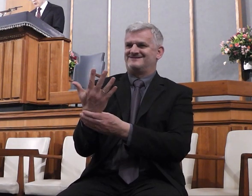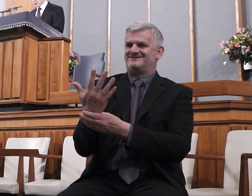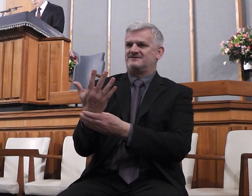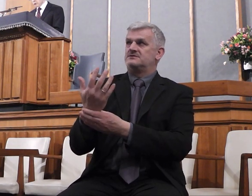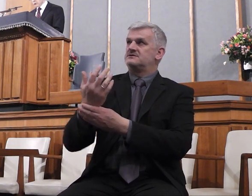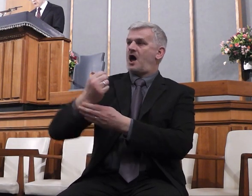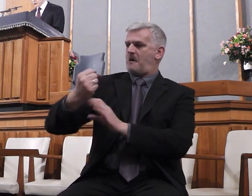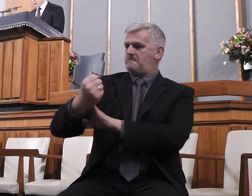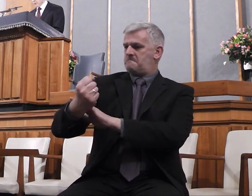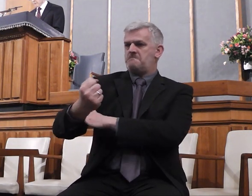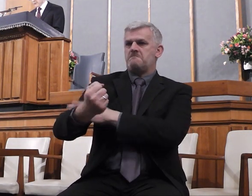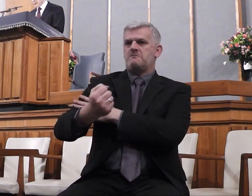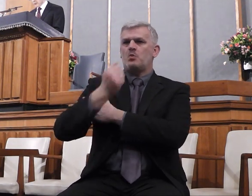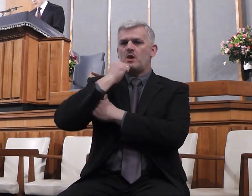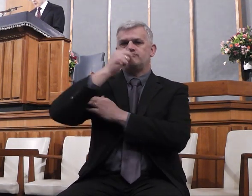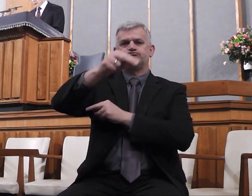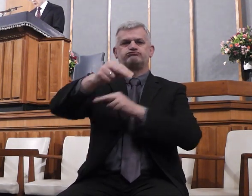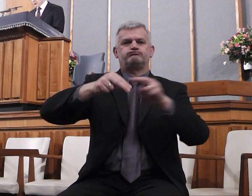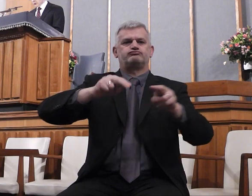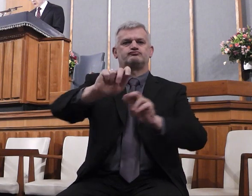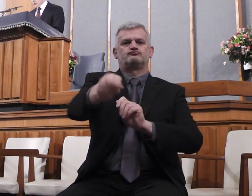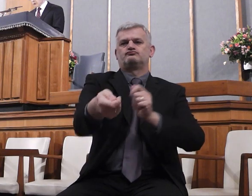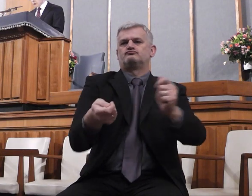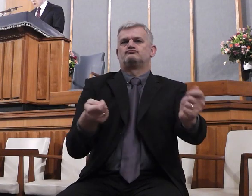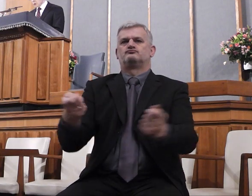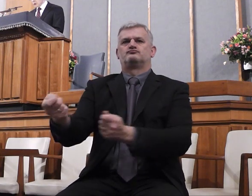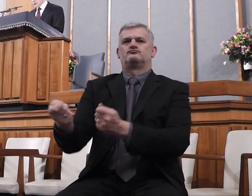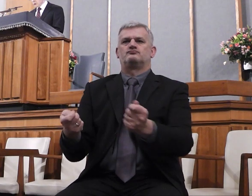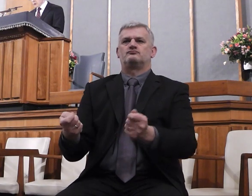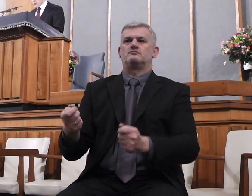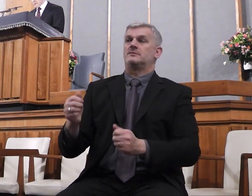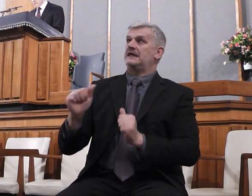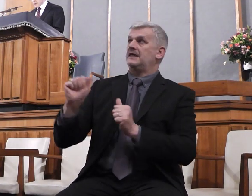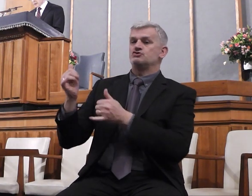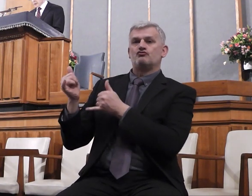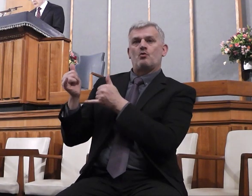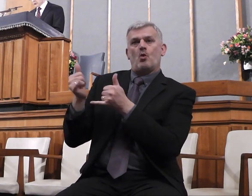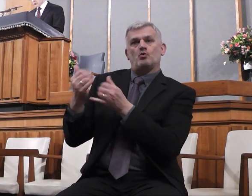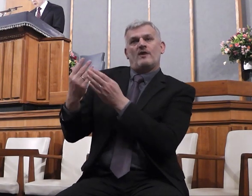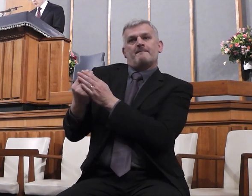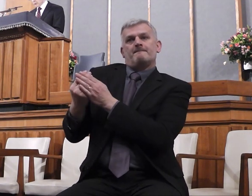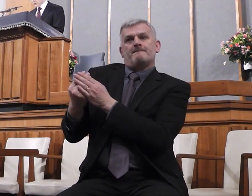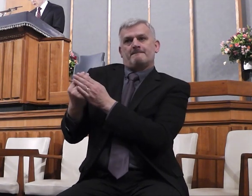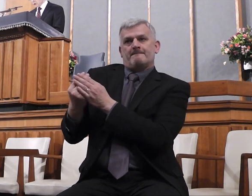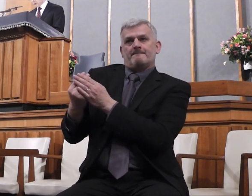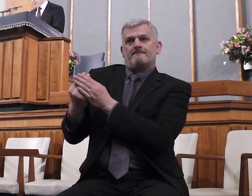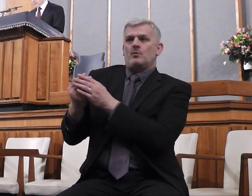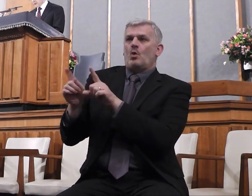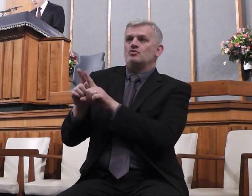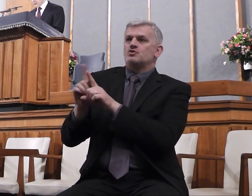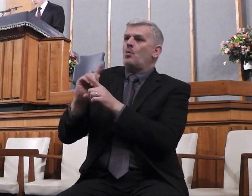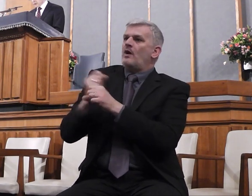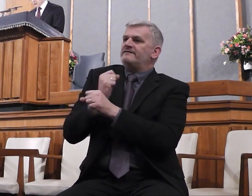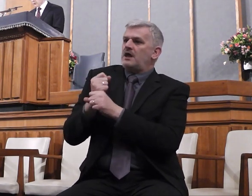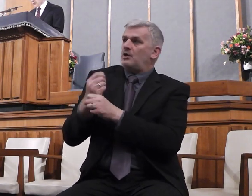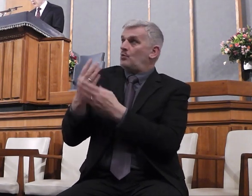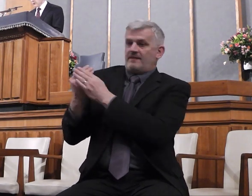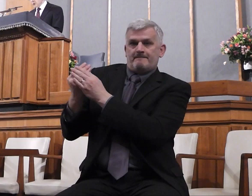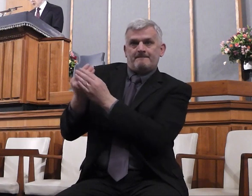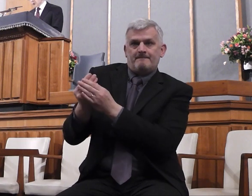shall rule for him. Behold, his reward is with him, and his work before him. He shall feed